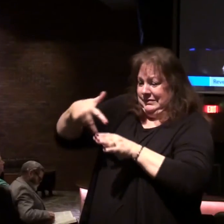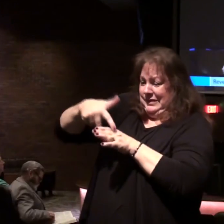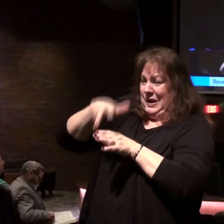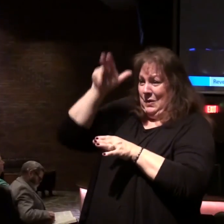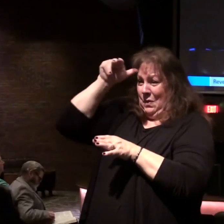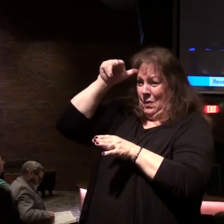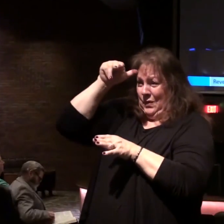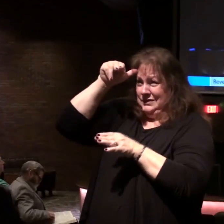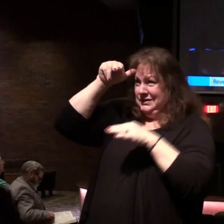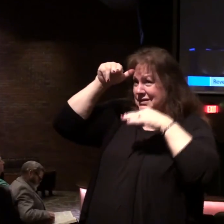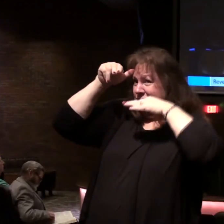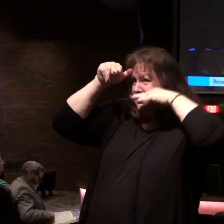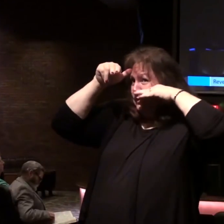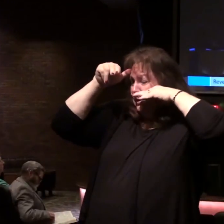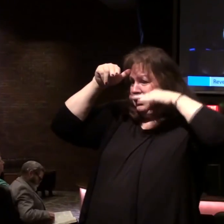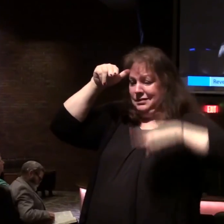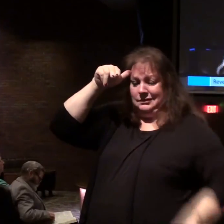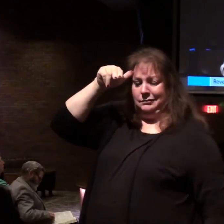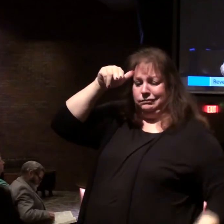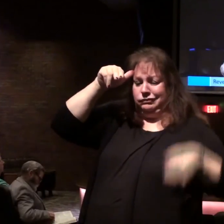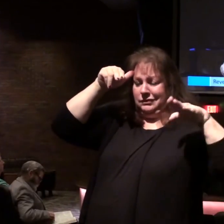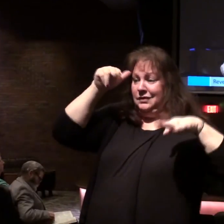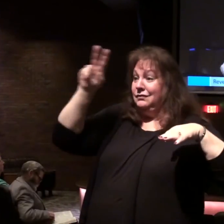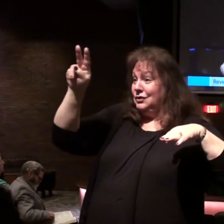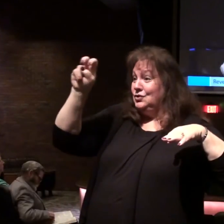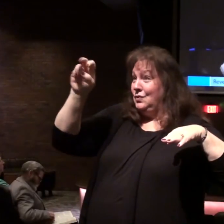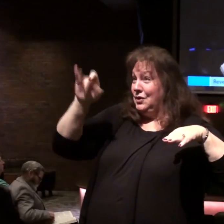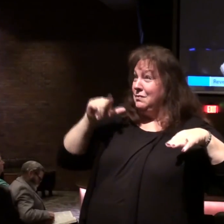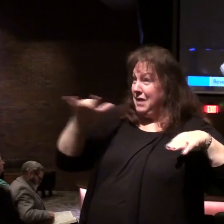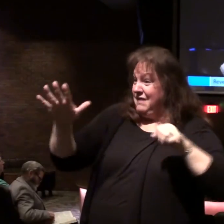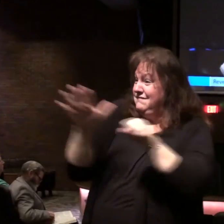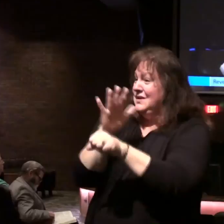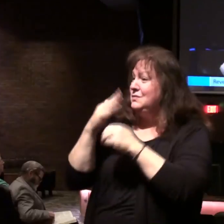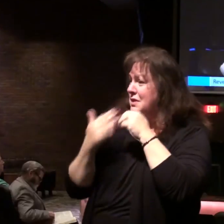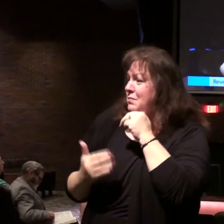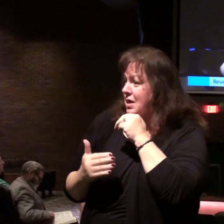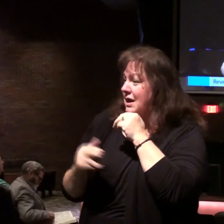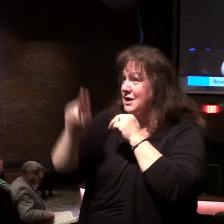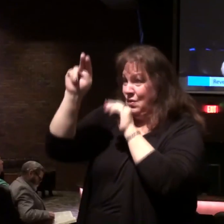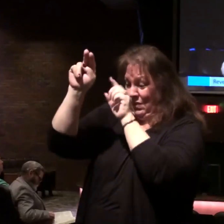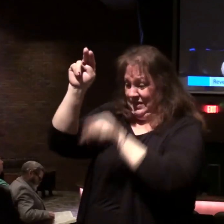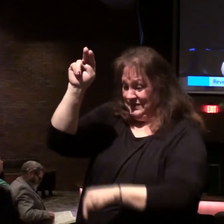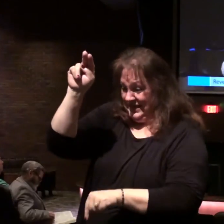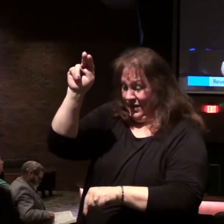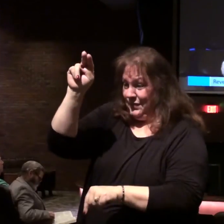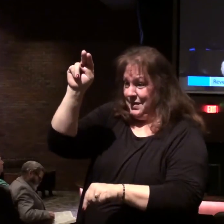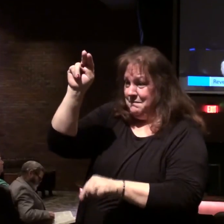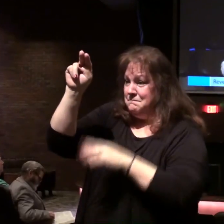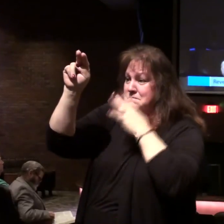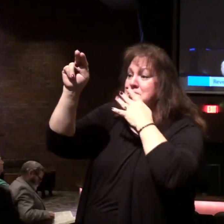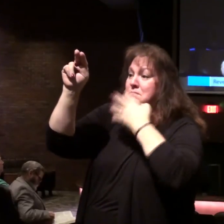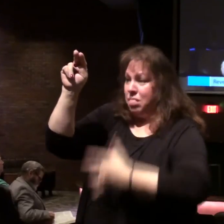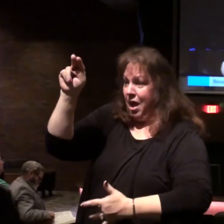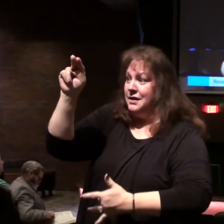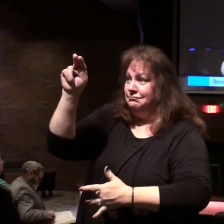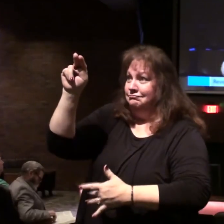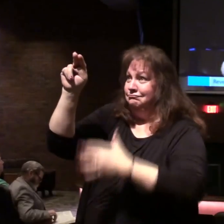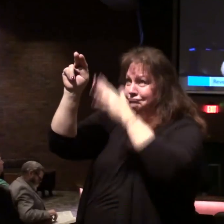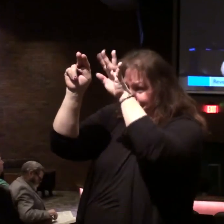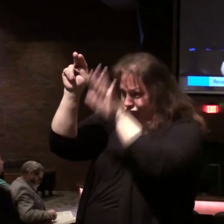200 miles. That would be the whole extent of north to south basically Israel.